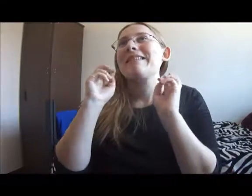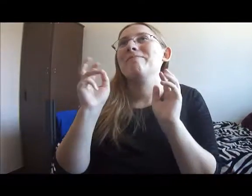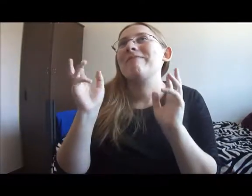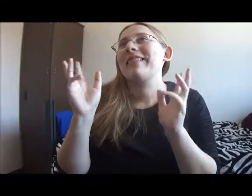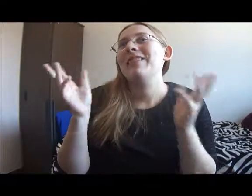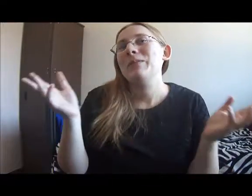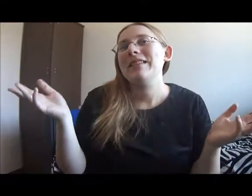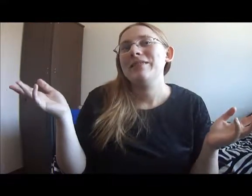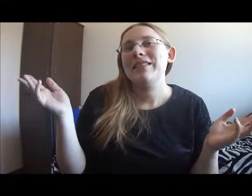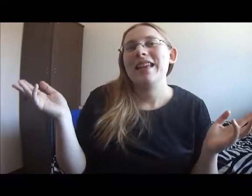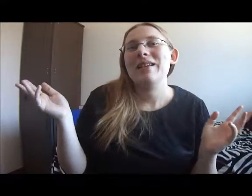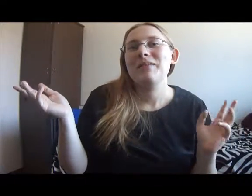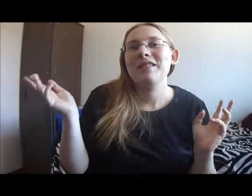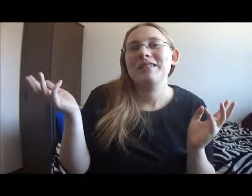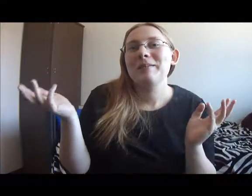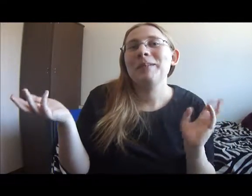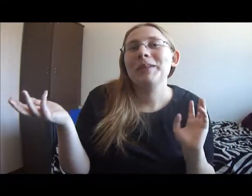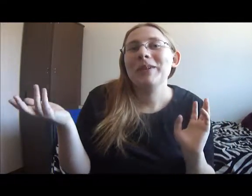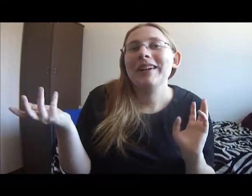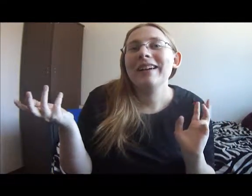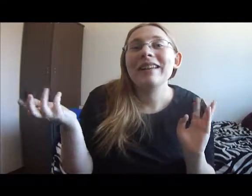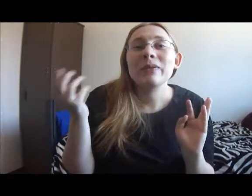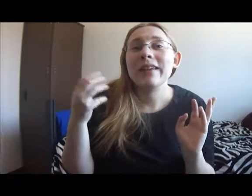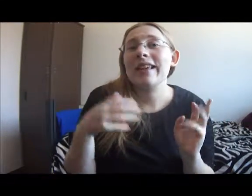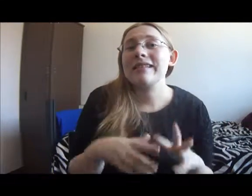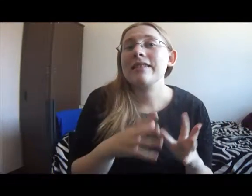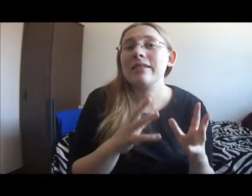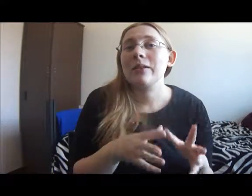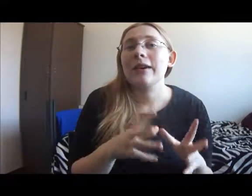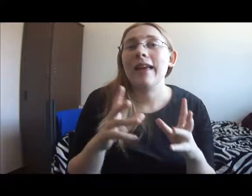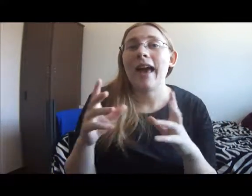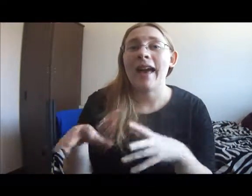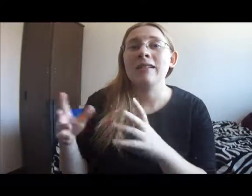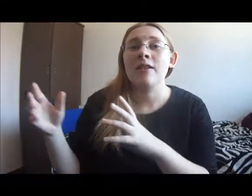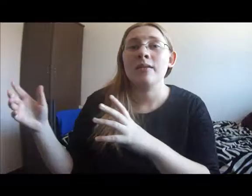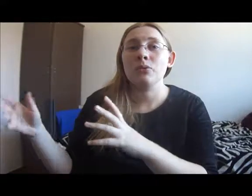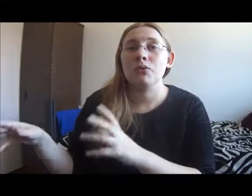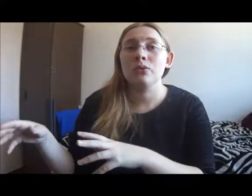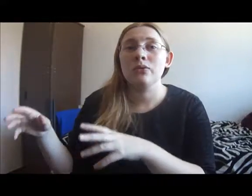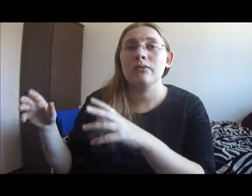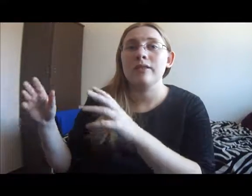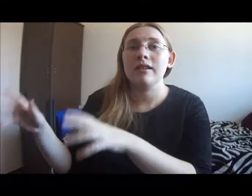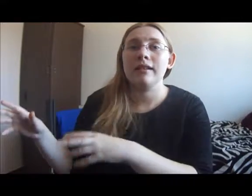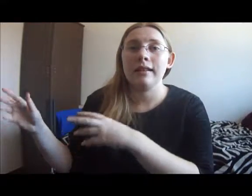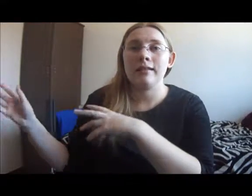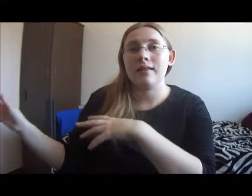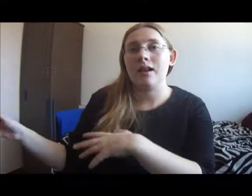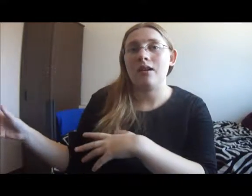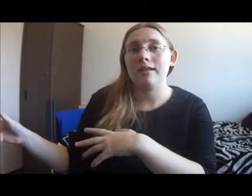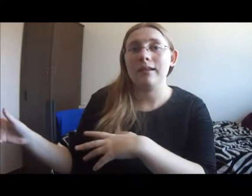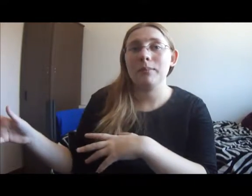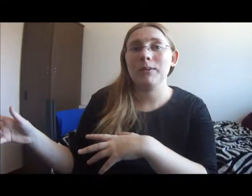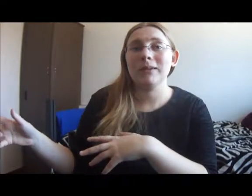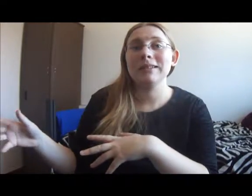Could we have saved Dumbledore if again this story had gone through from Sirius then on to Dumbledore?